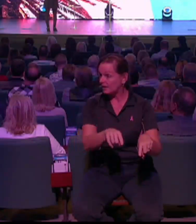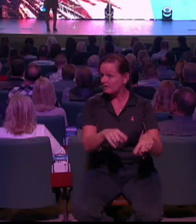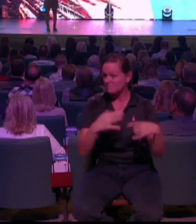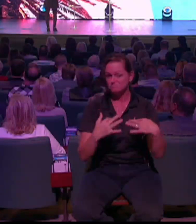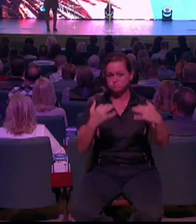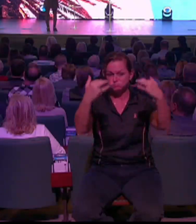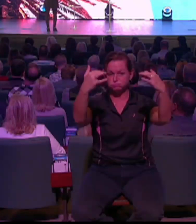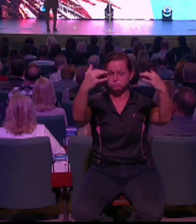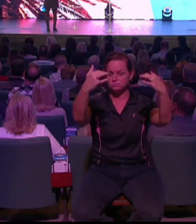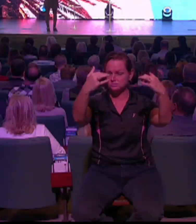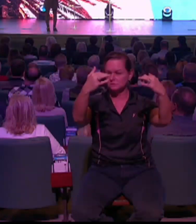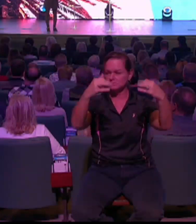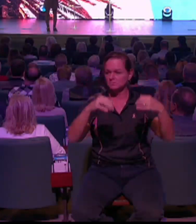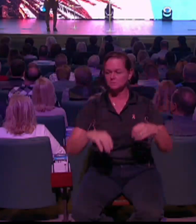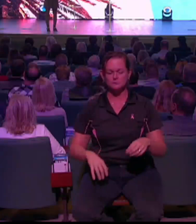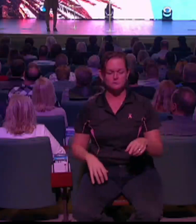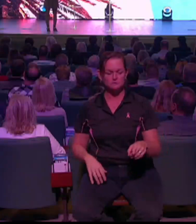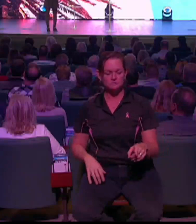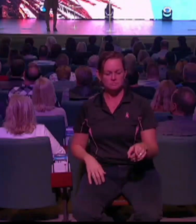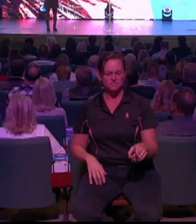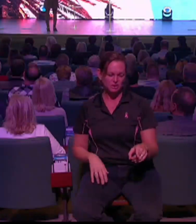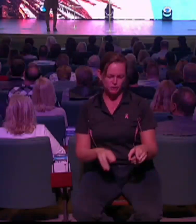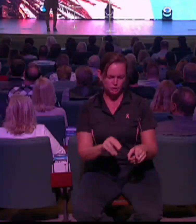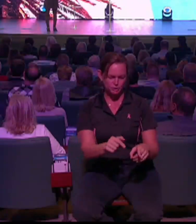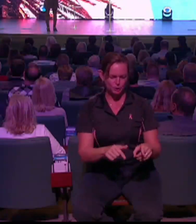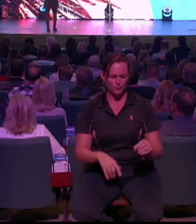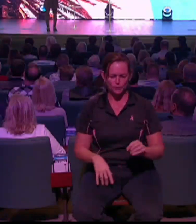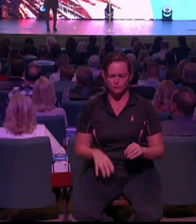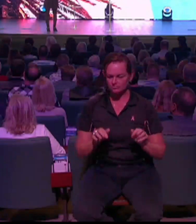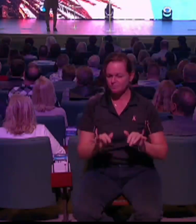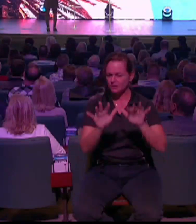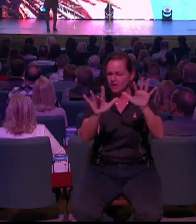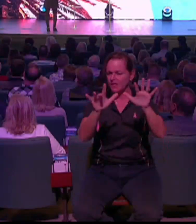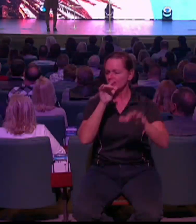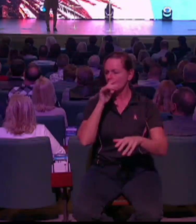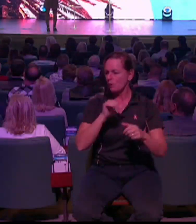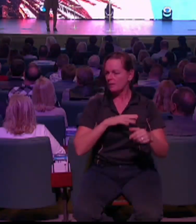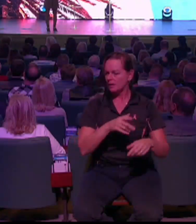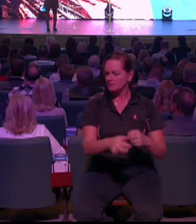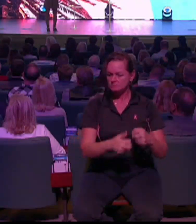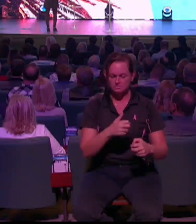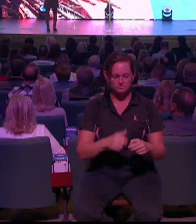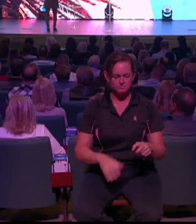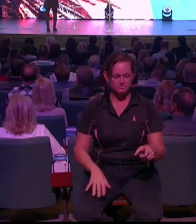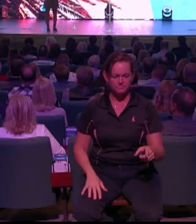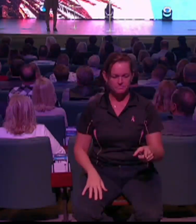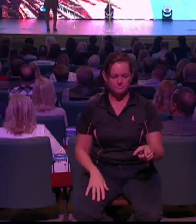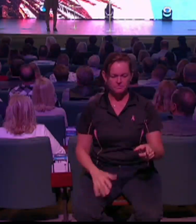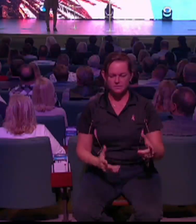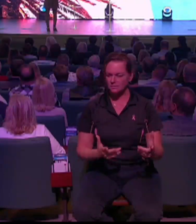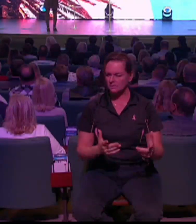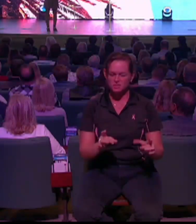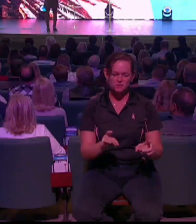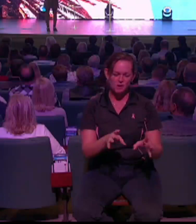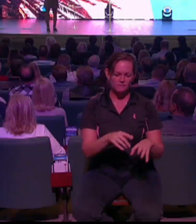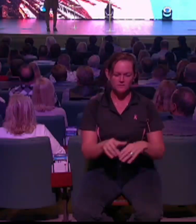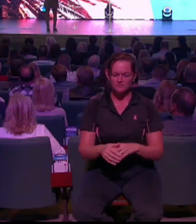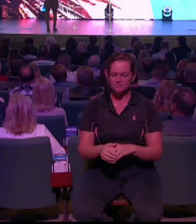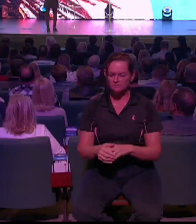controlled. And I just stood up all the women and said, you're an answer, not a problem. And you would have thought that I said that they had won a million dollars. They just